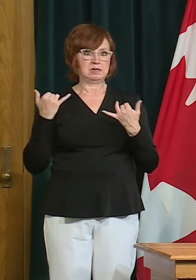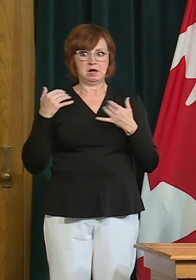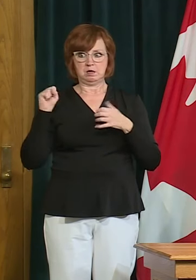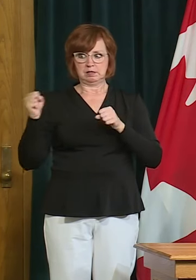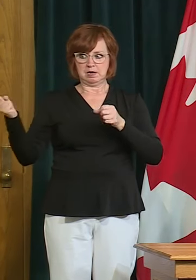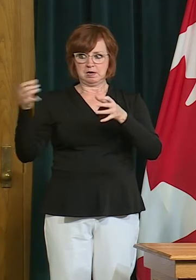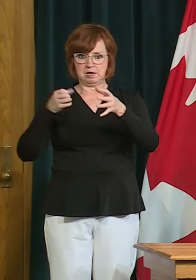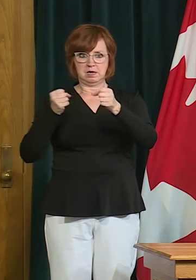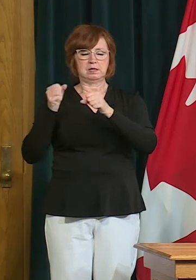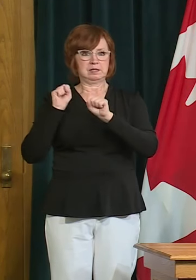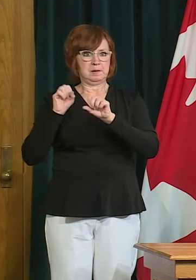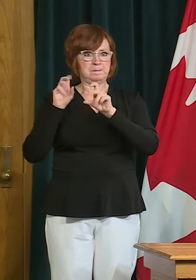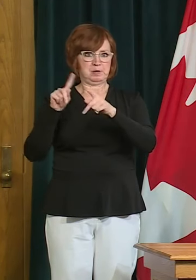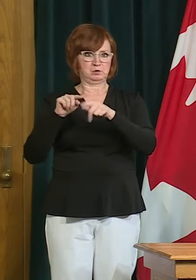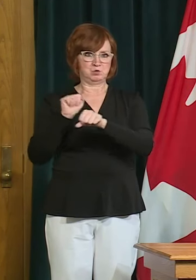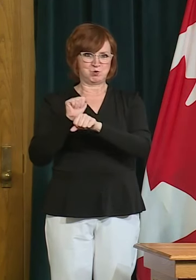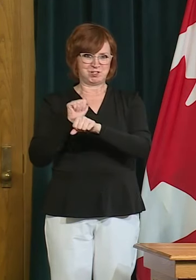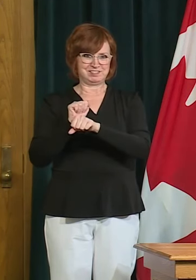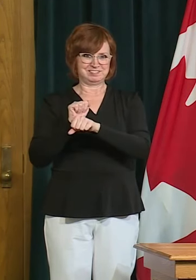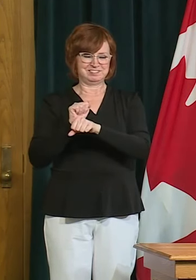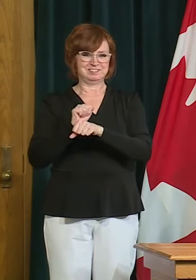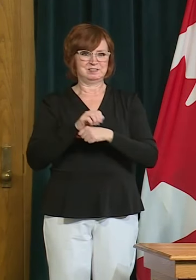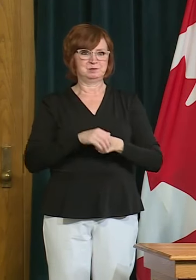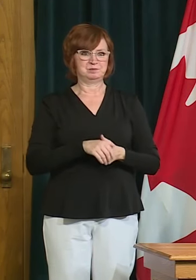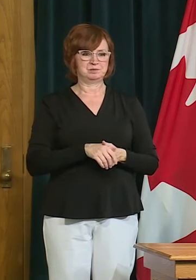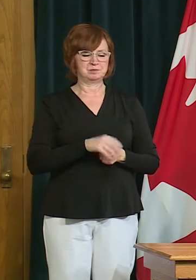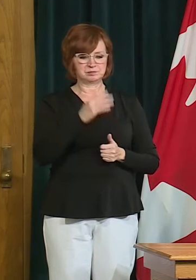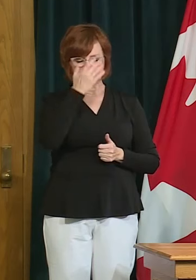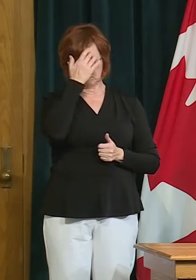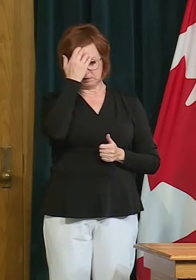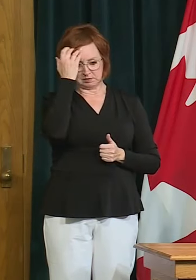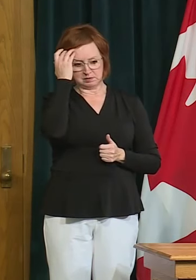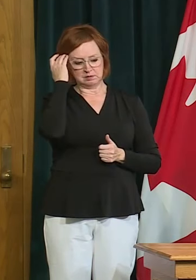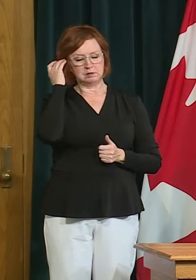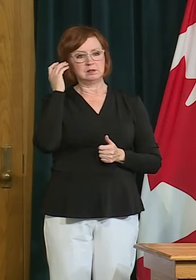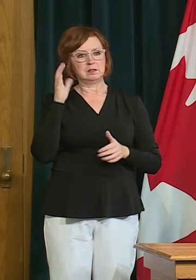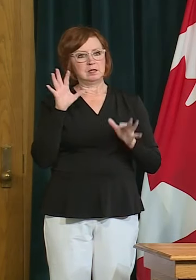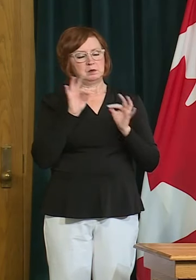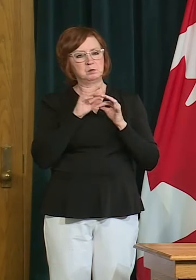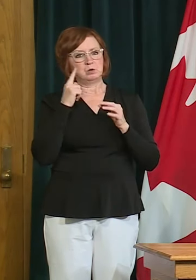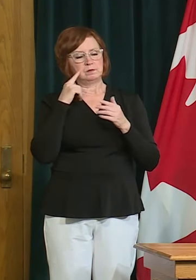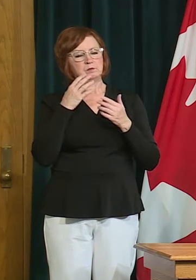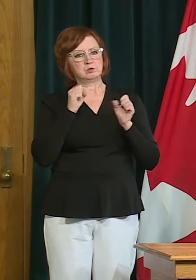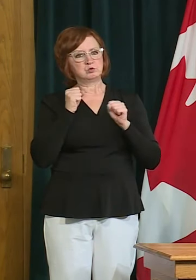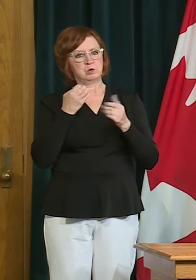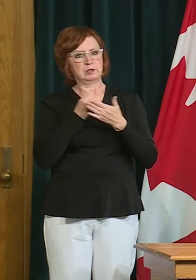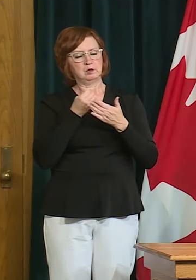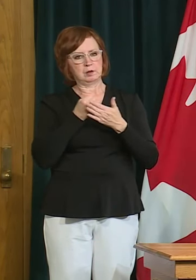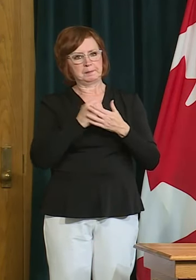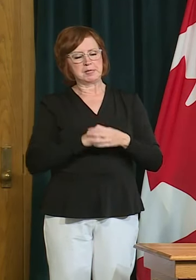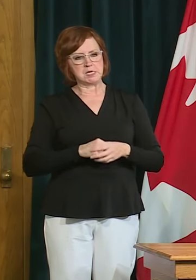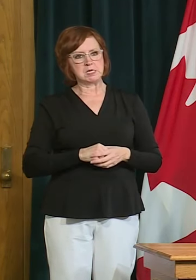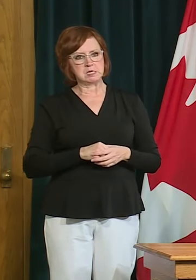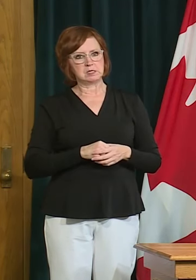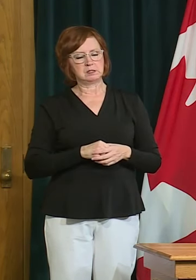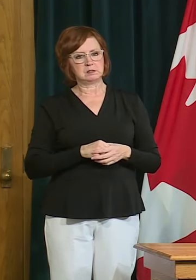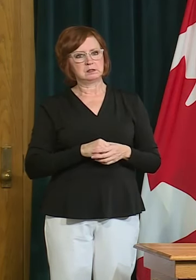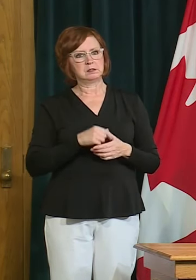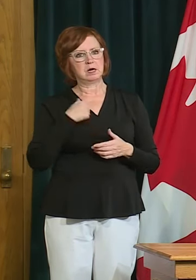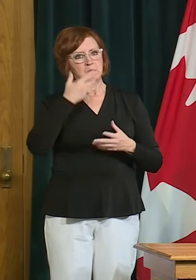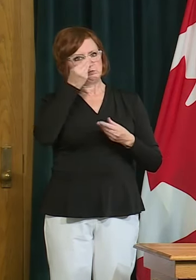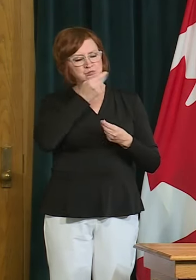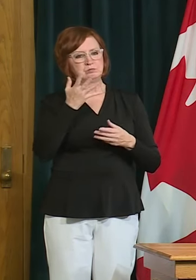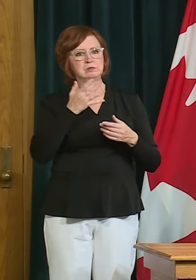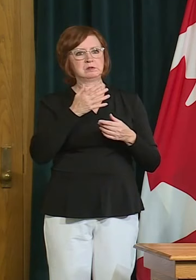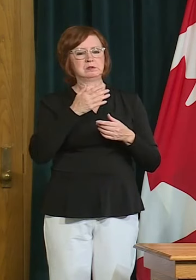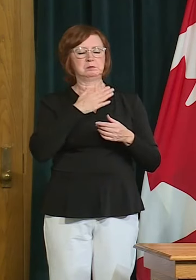to increase our our economic activities so that all of those jobs can come back and i would just encourage people in the in the days and weeks ahead